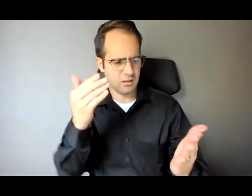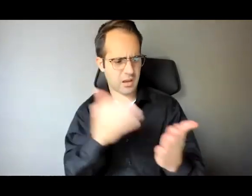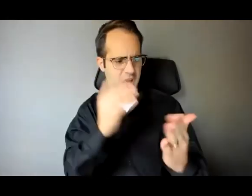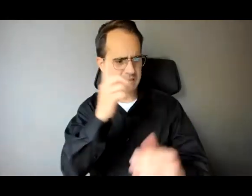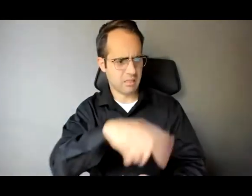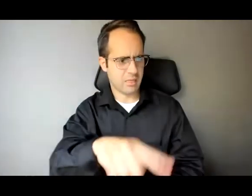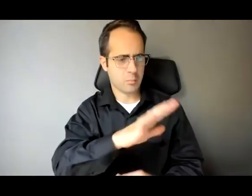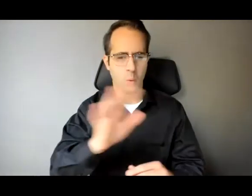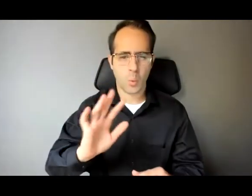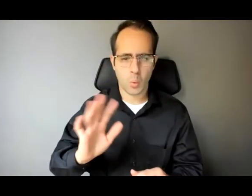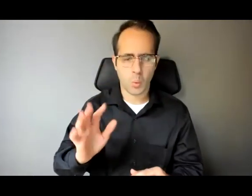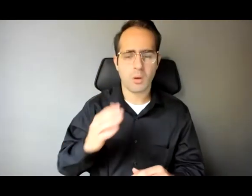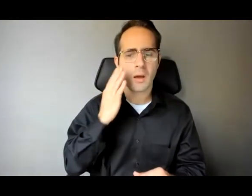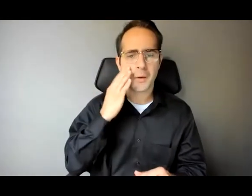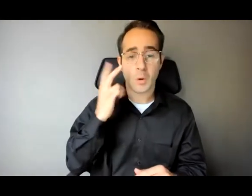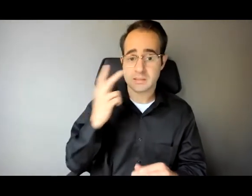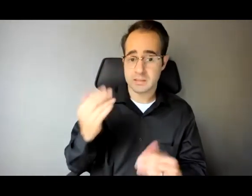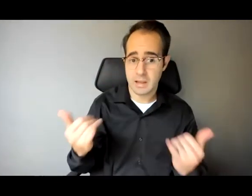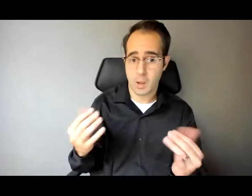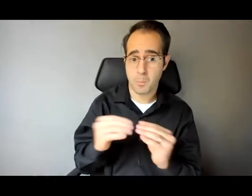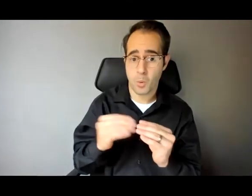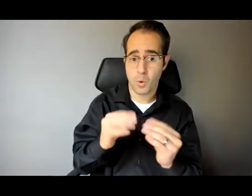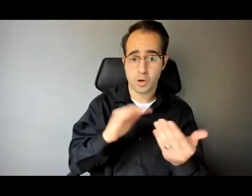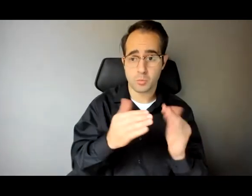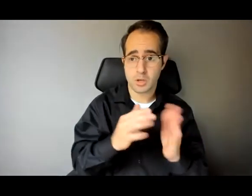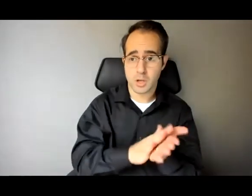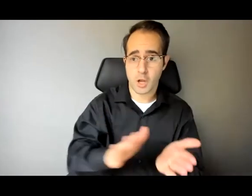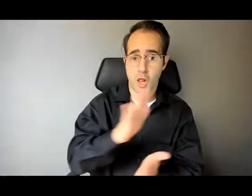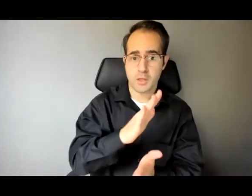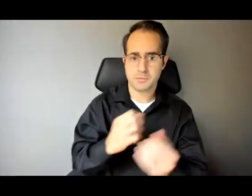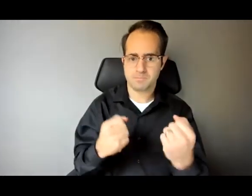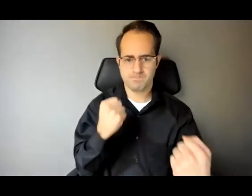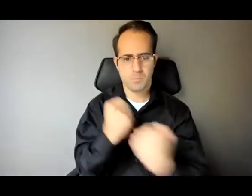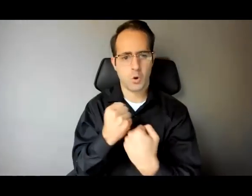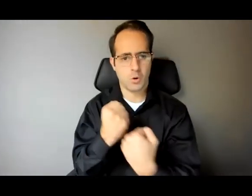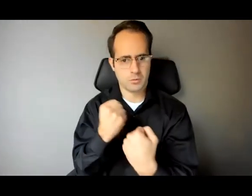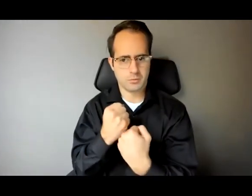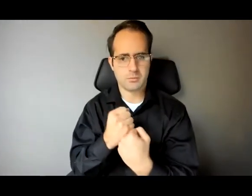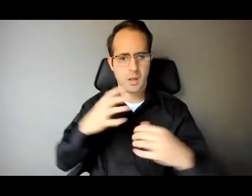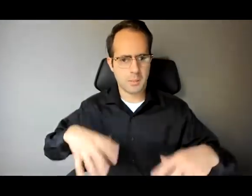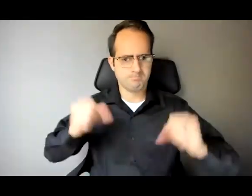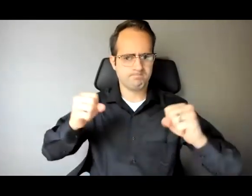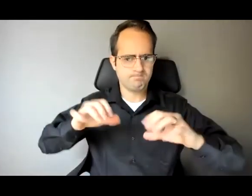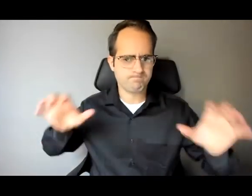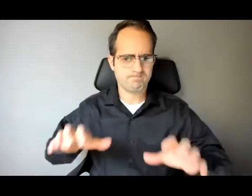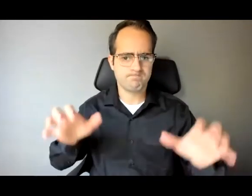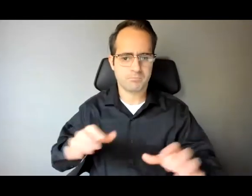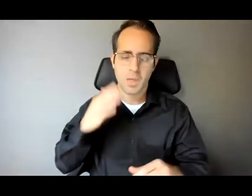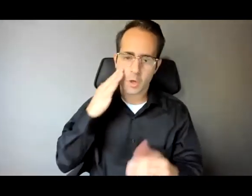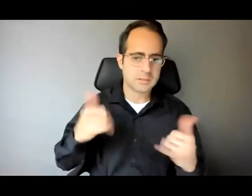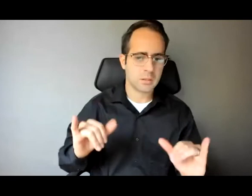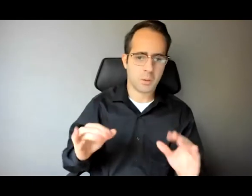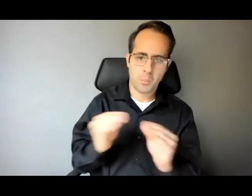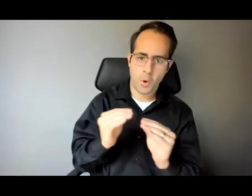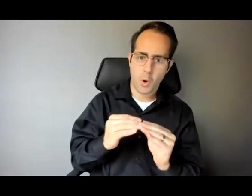and I think it's not just the right thing to do and there's so many lives saved and I don't think we'll ever be able to measure that